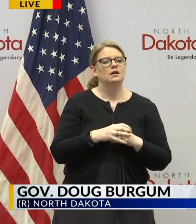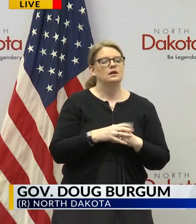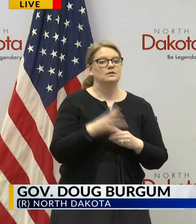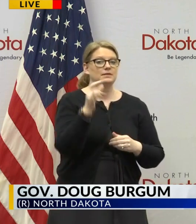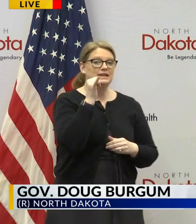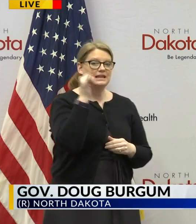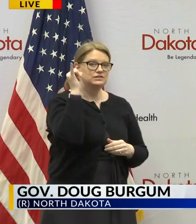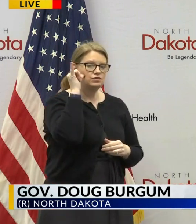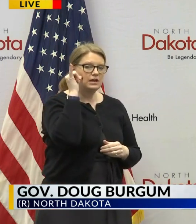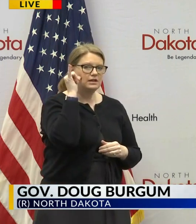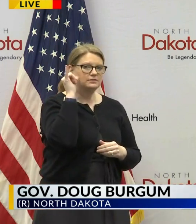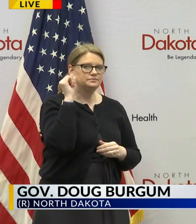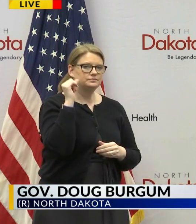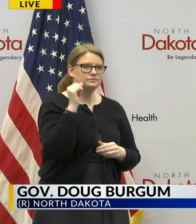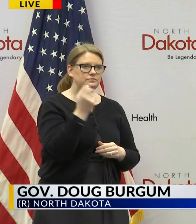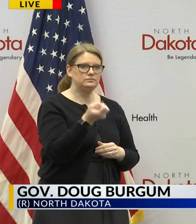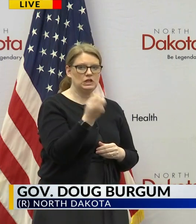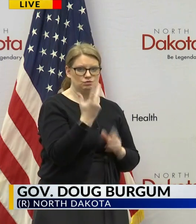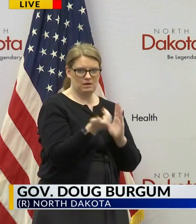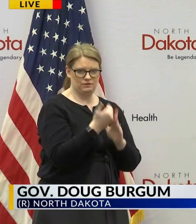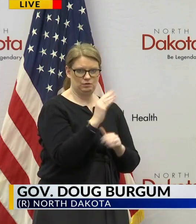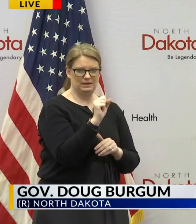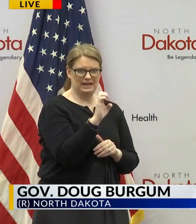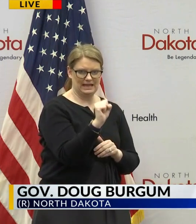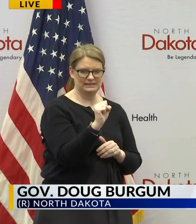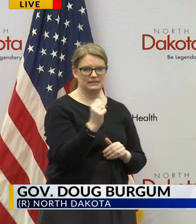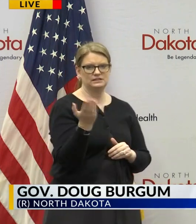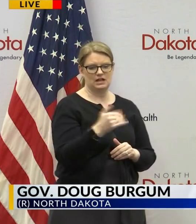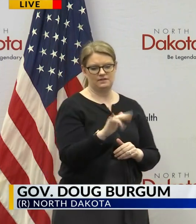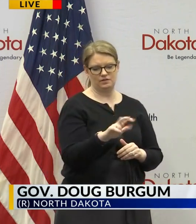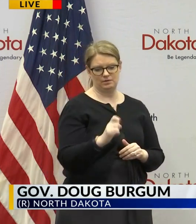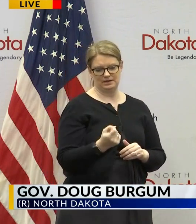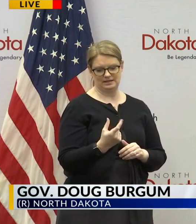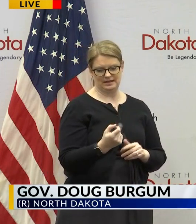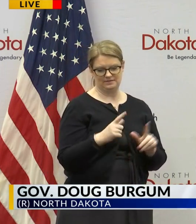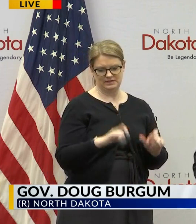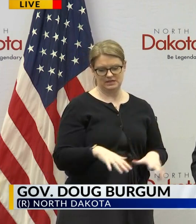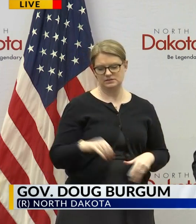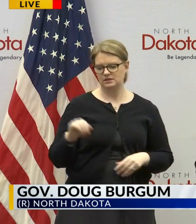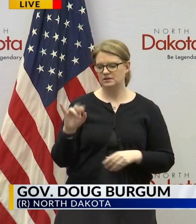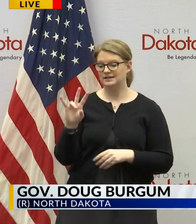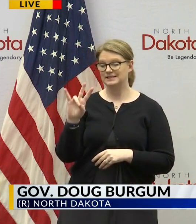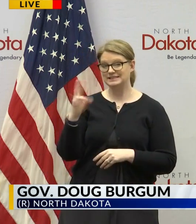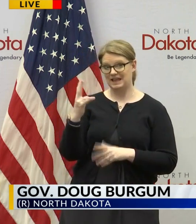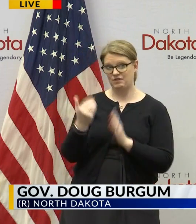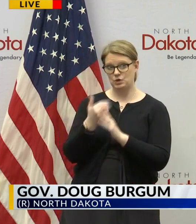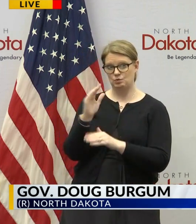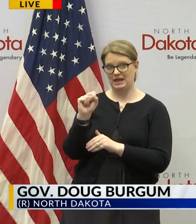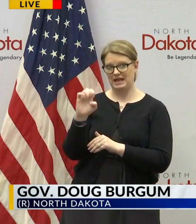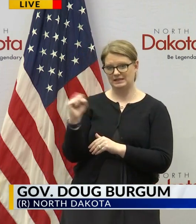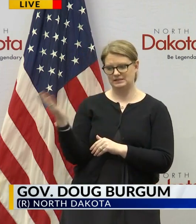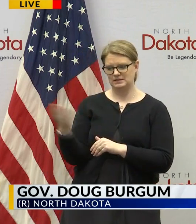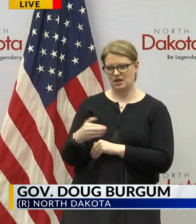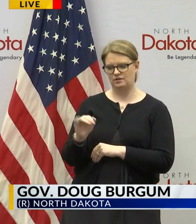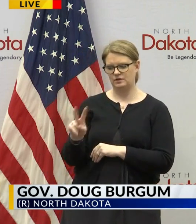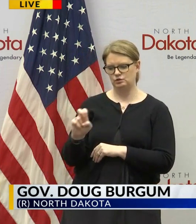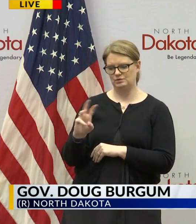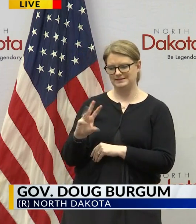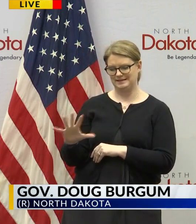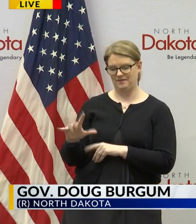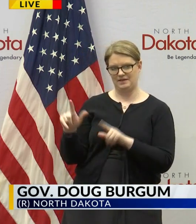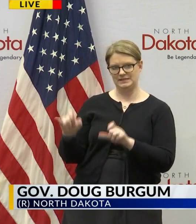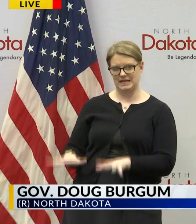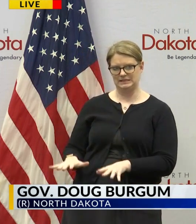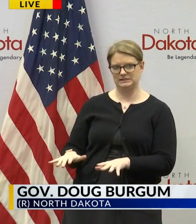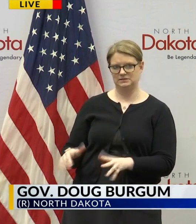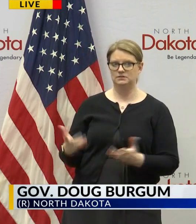of the the the we had 12 new cases out of 311 tests today we had seven new cases out of 265